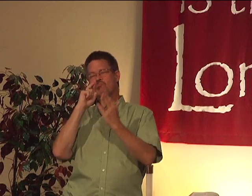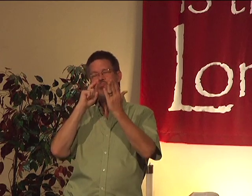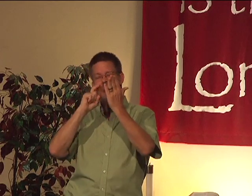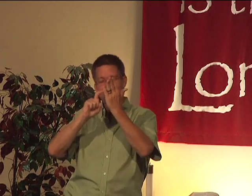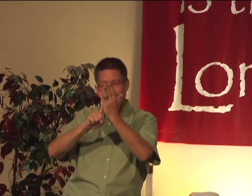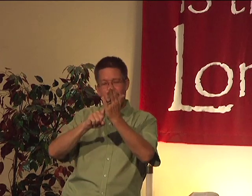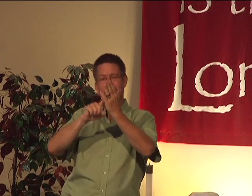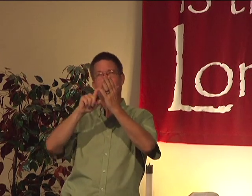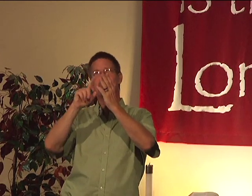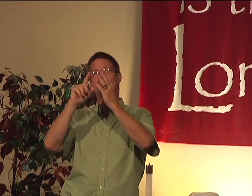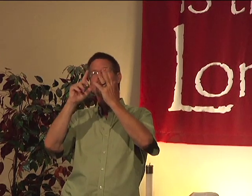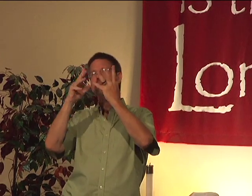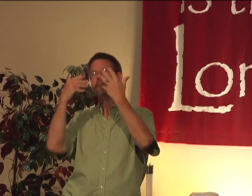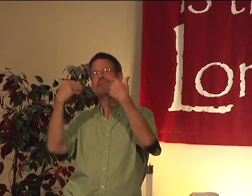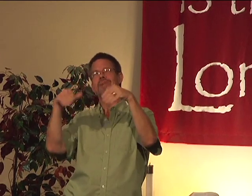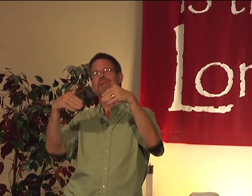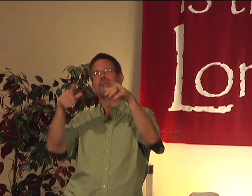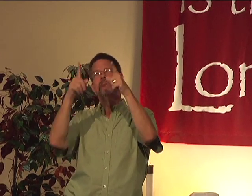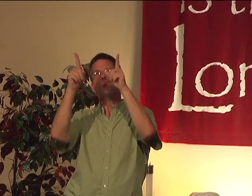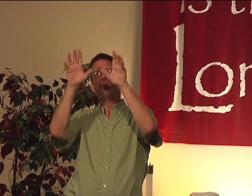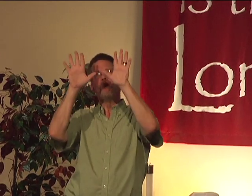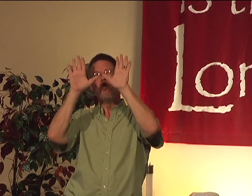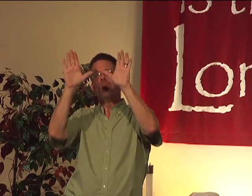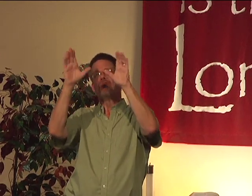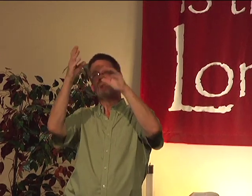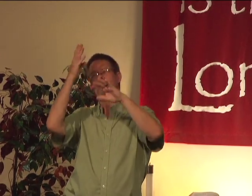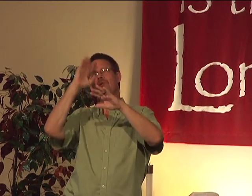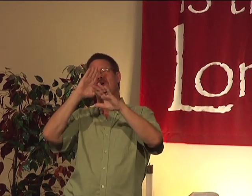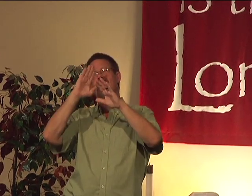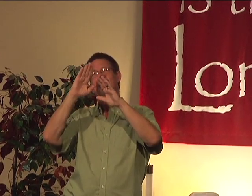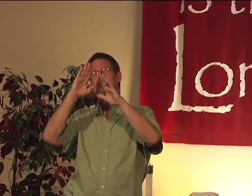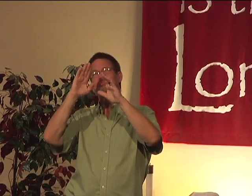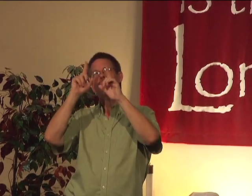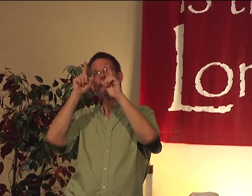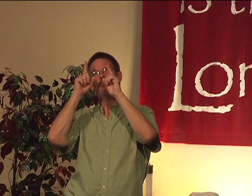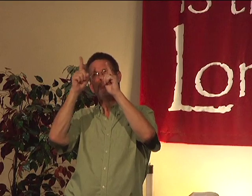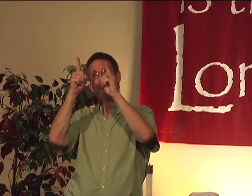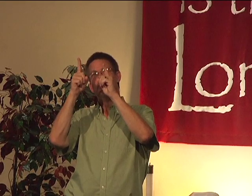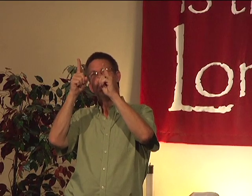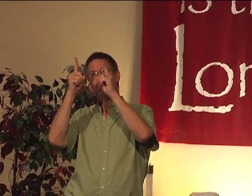and know more. And recognize that you are an awesome God.